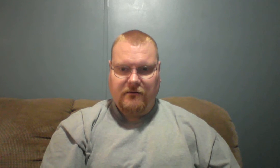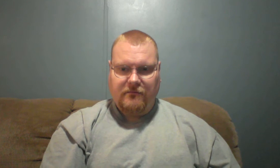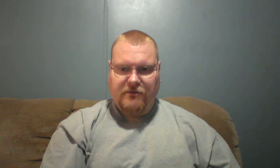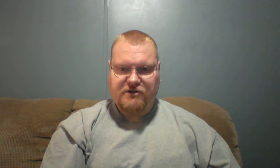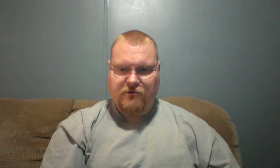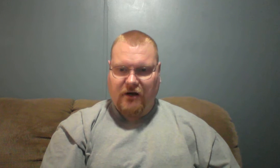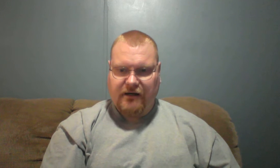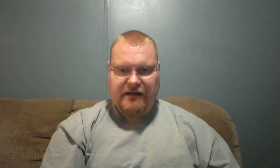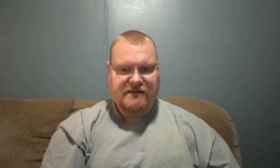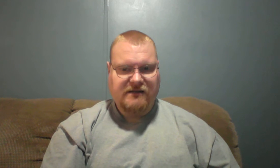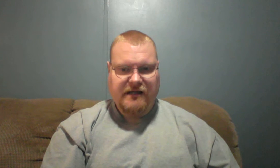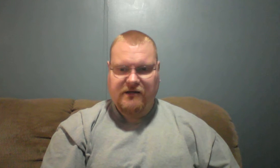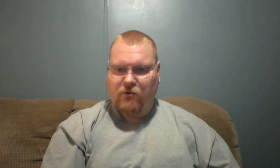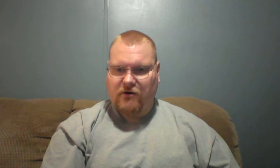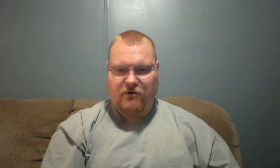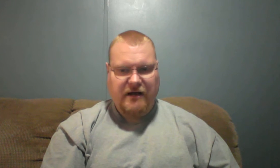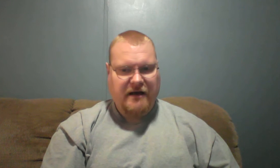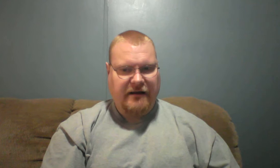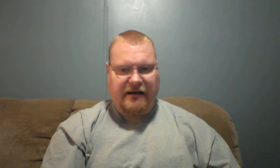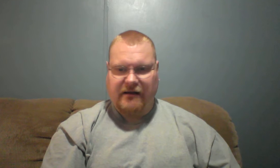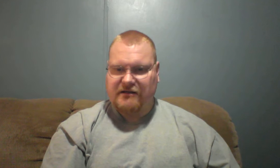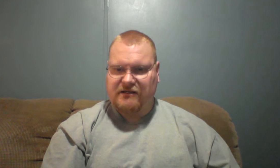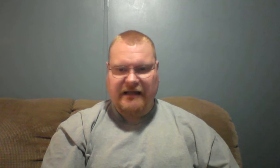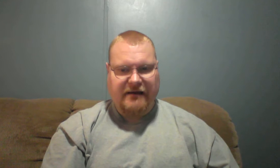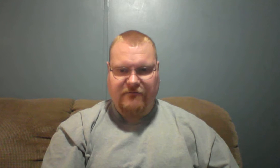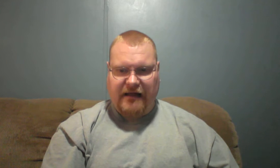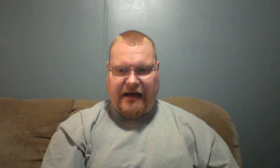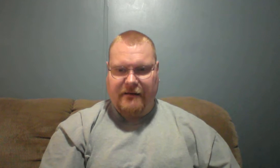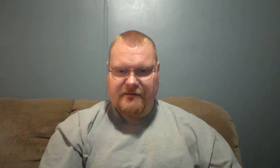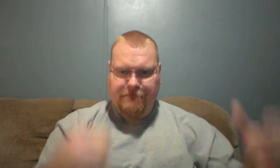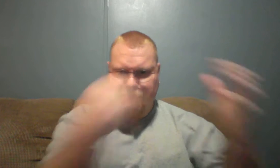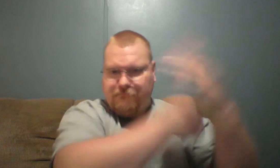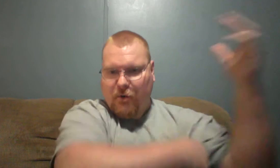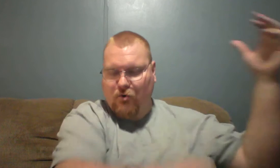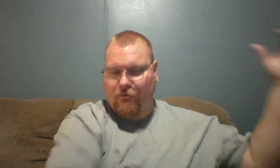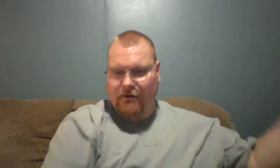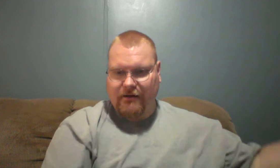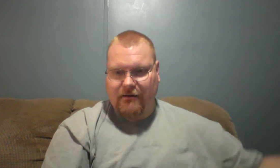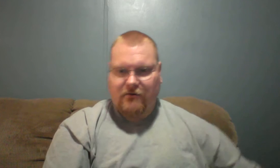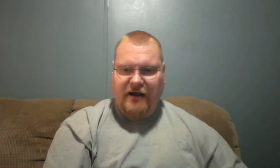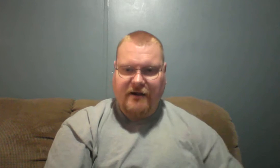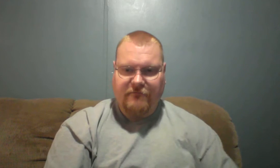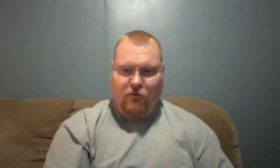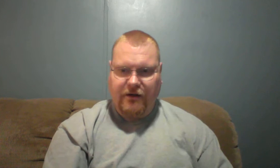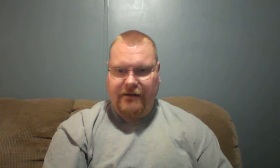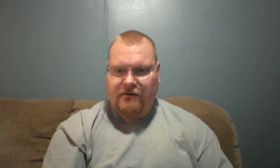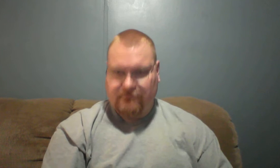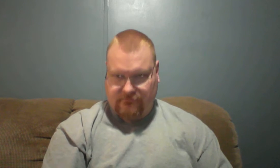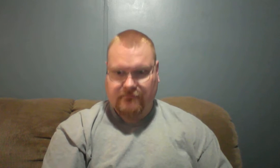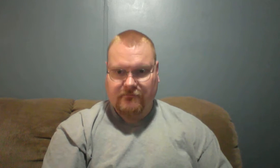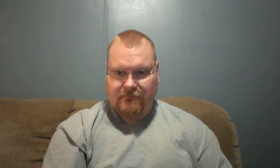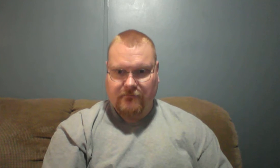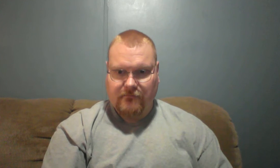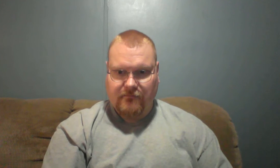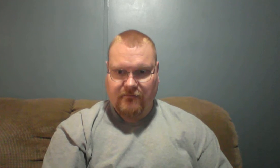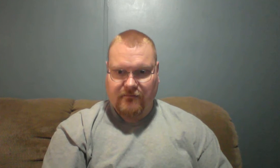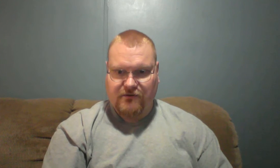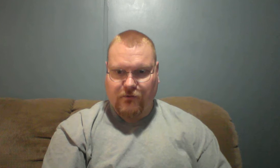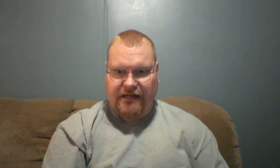Put you rocking that sling, twirl it around and just let it fly. Boom. Right in the forehead. That's what we need to